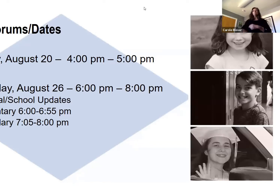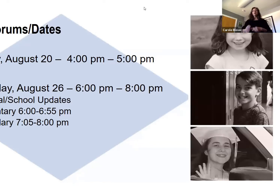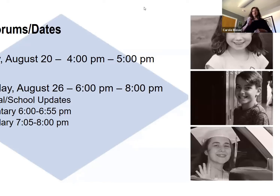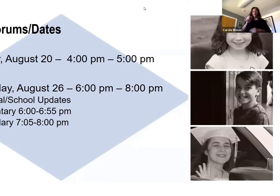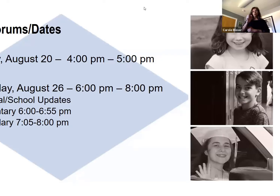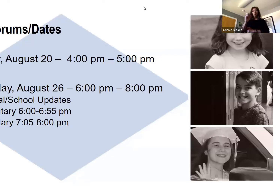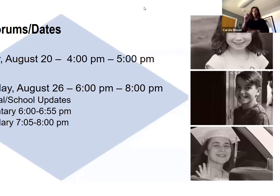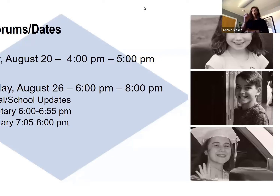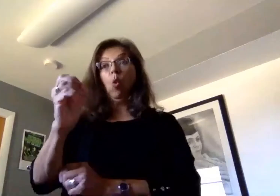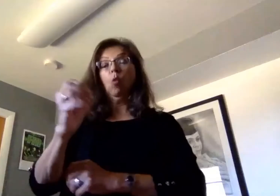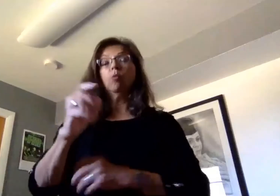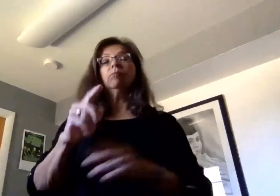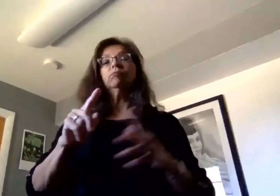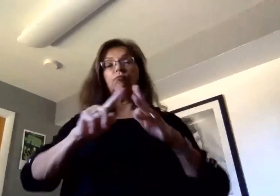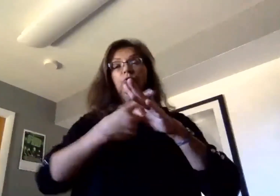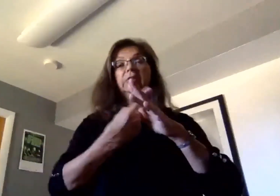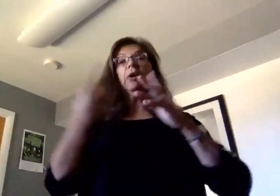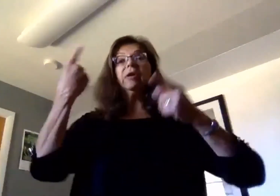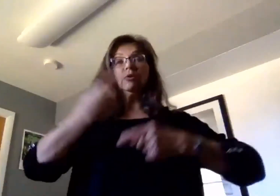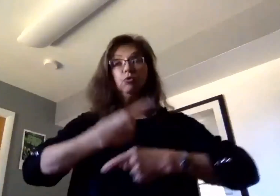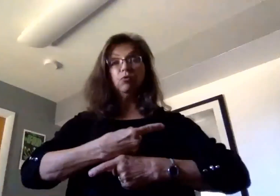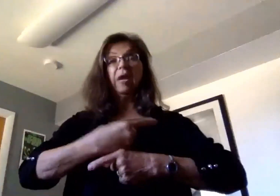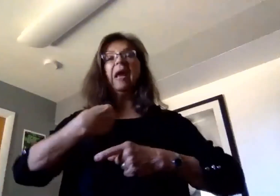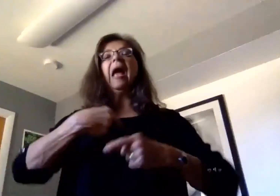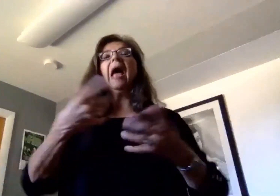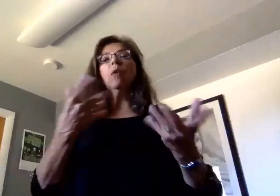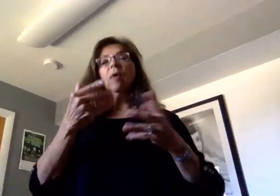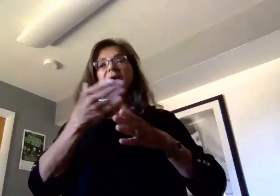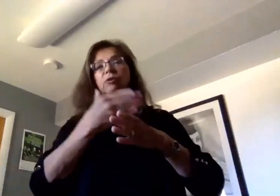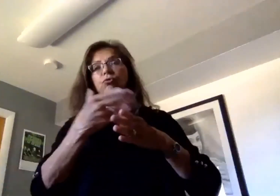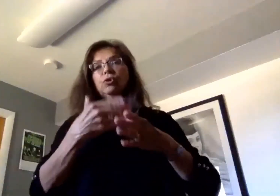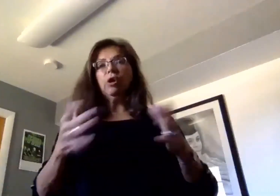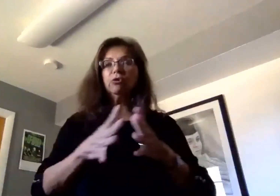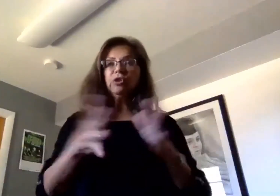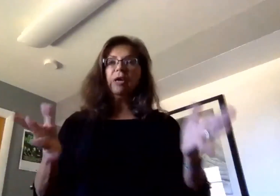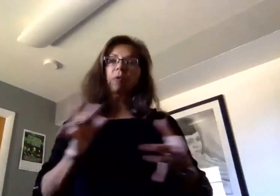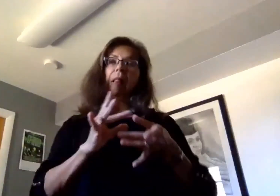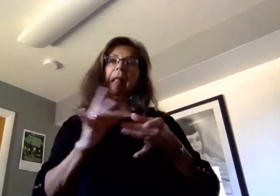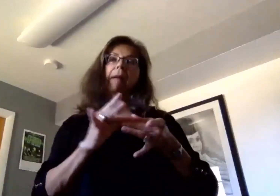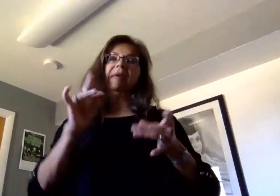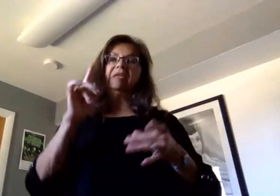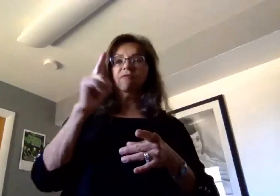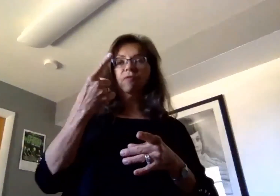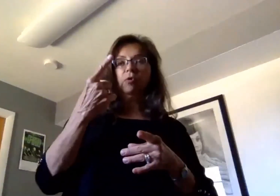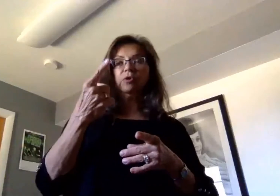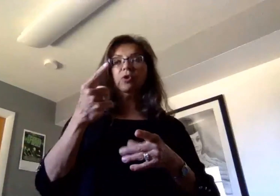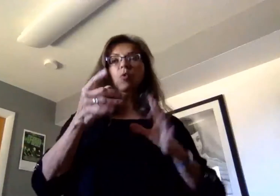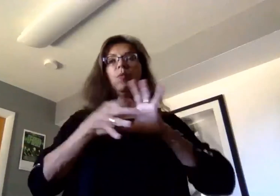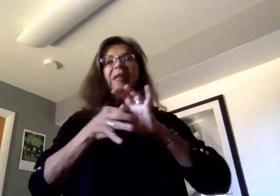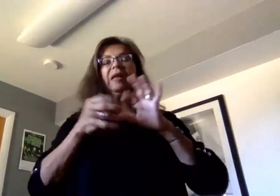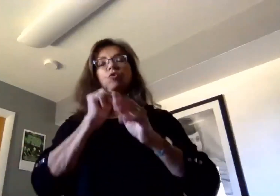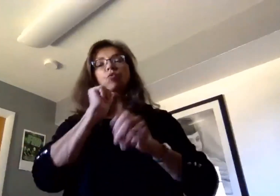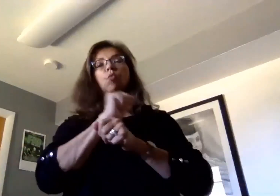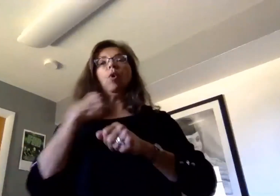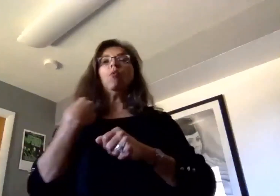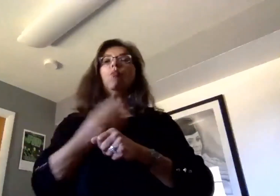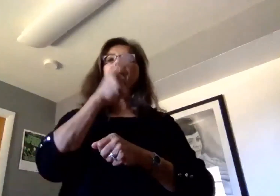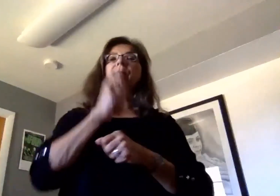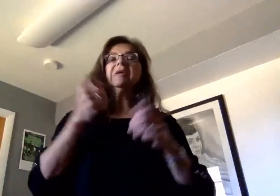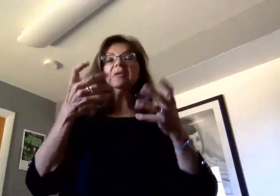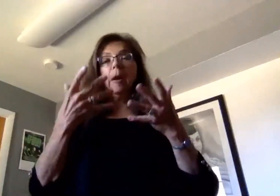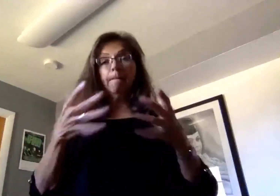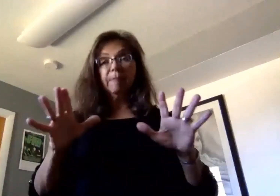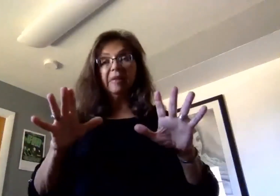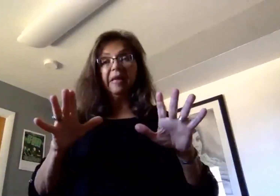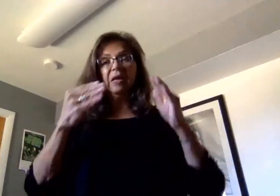So to begin our session today I would like to share some general comments first with respect to the work we need to do to complete in the